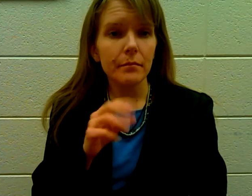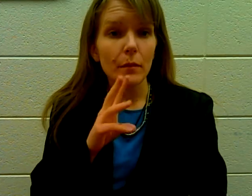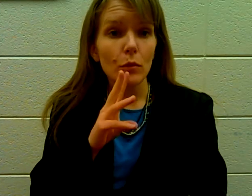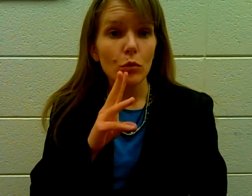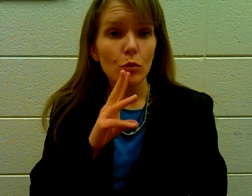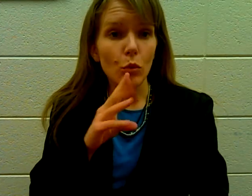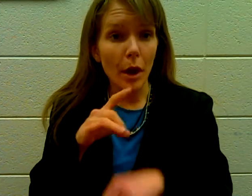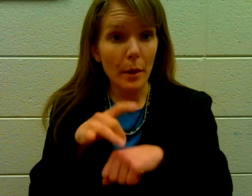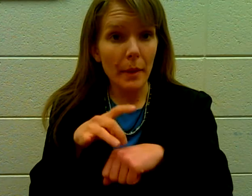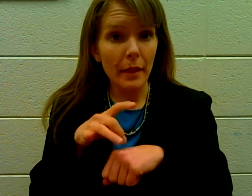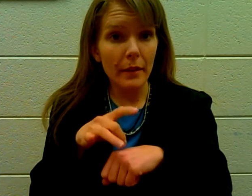Watermelon.